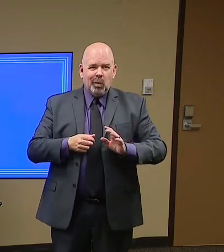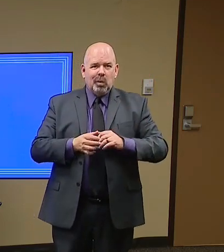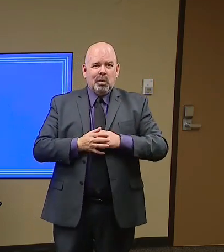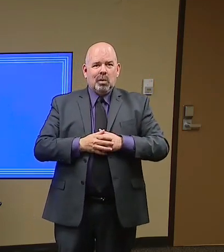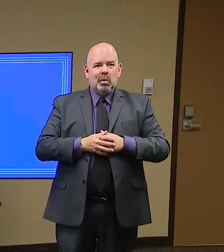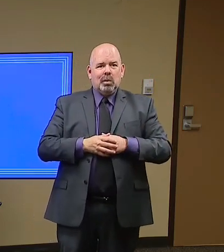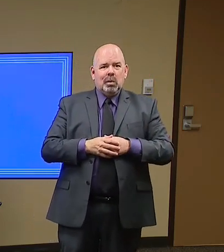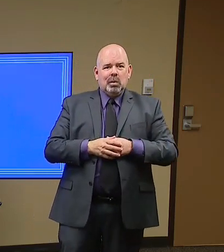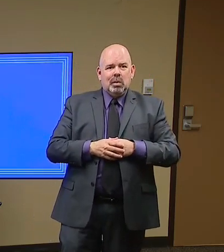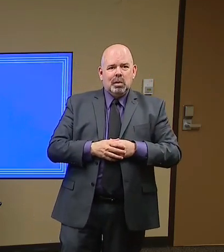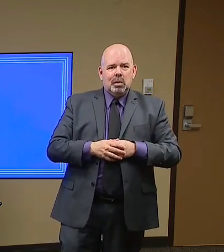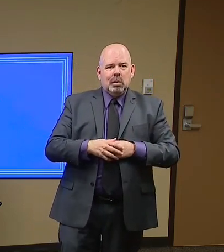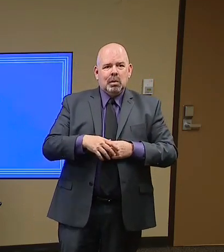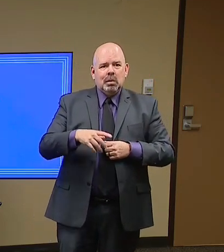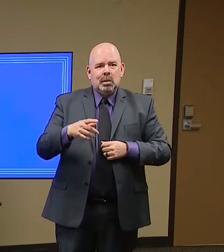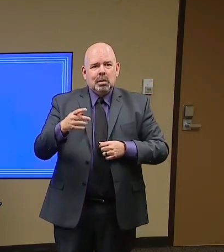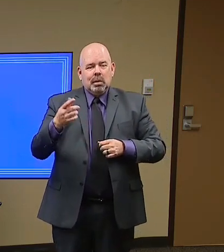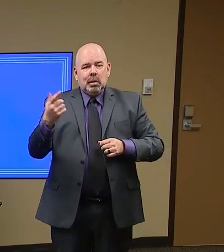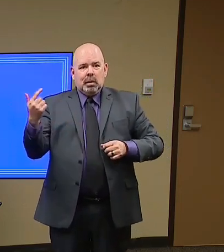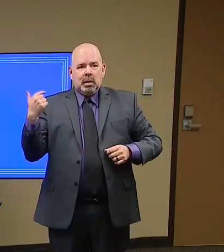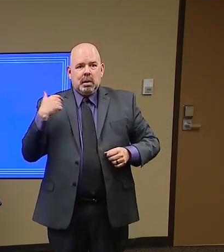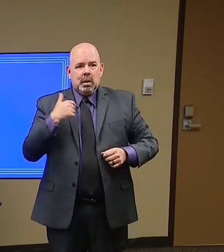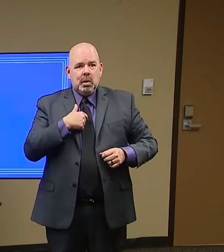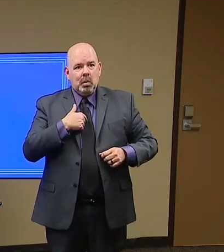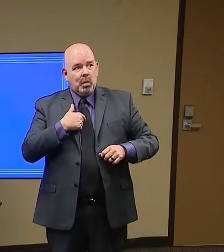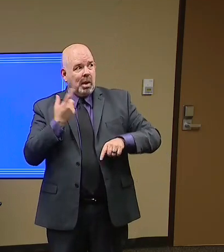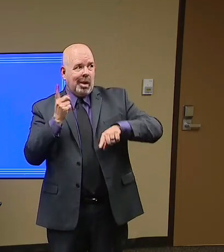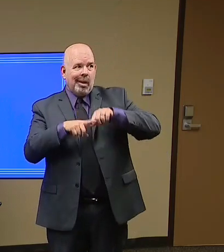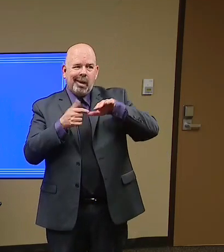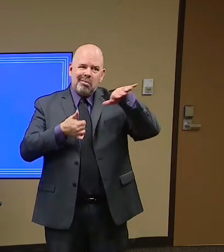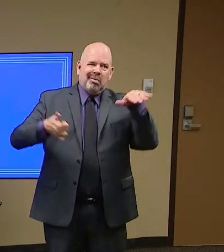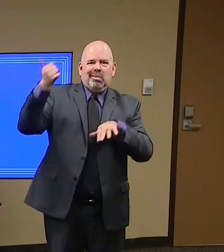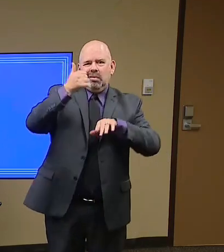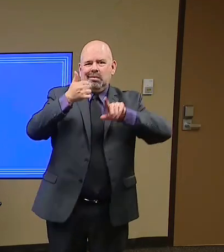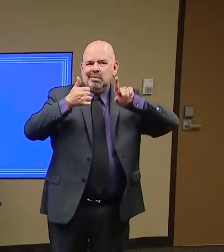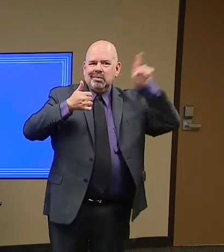only do what he's allowing us to do, but you can drive good changes.